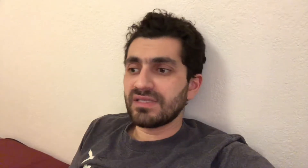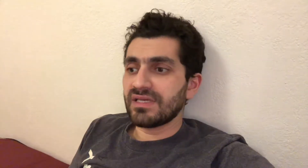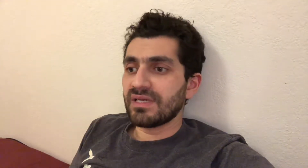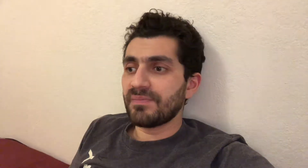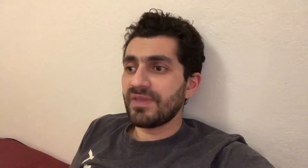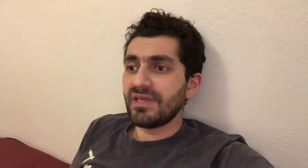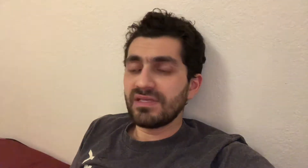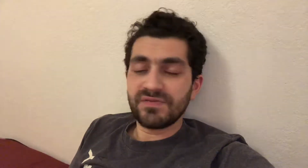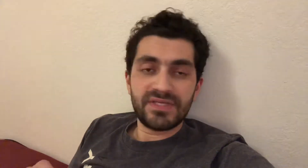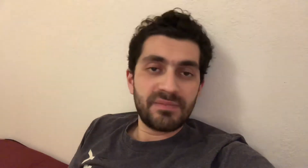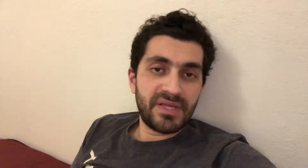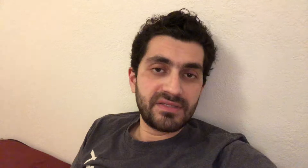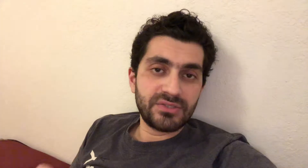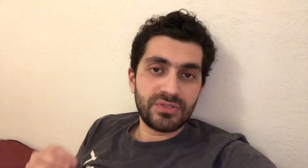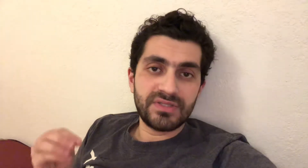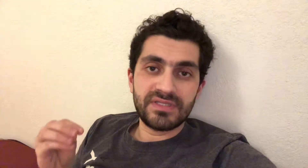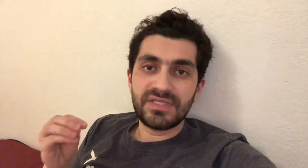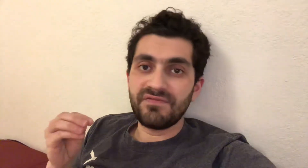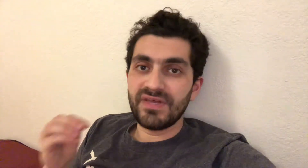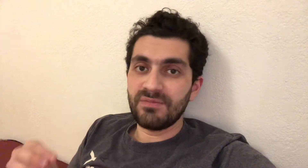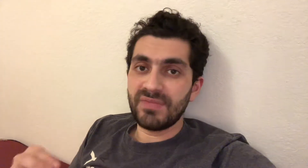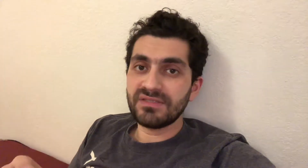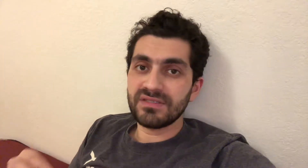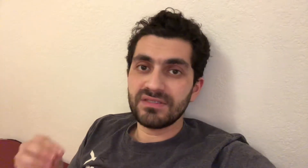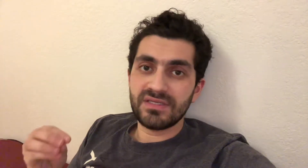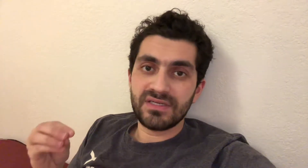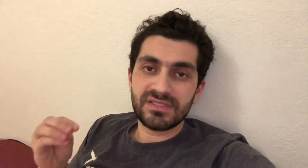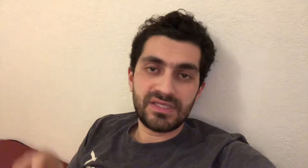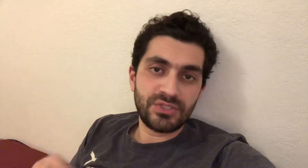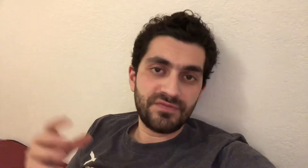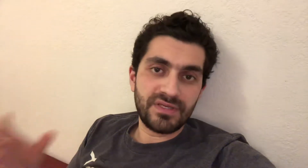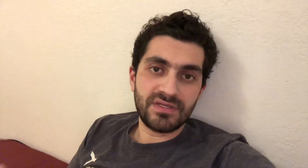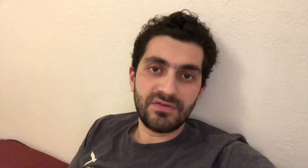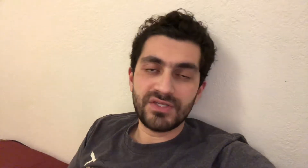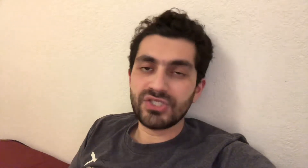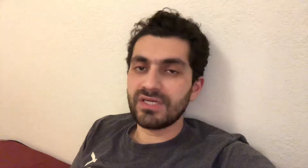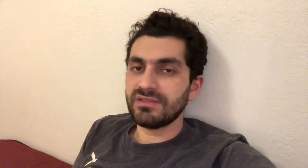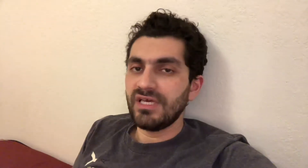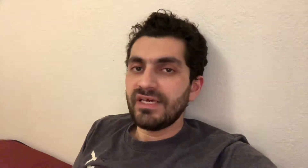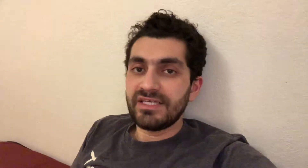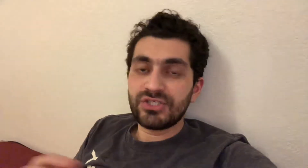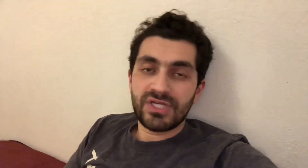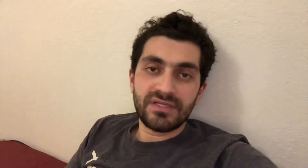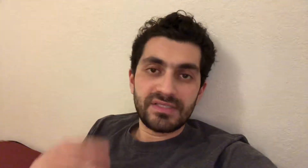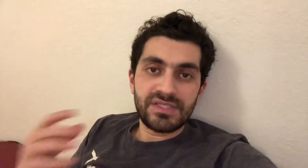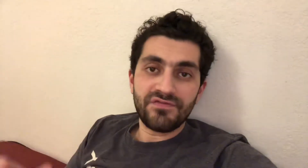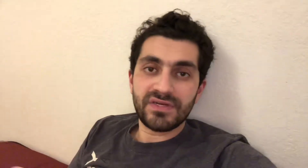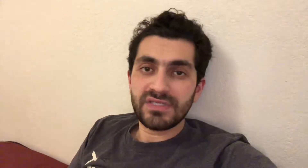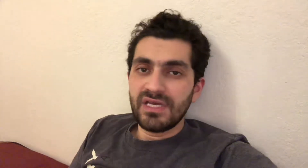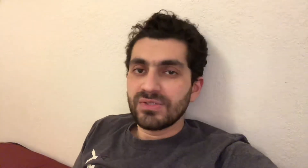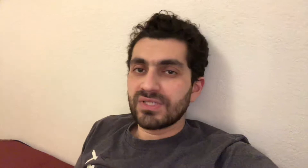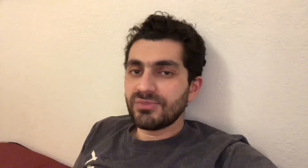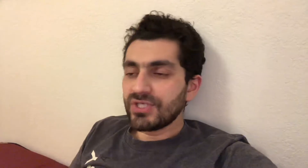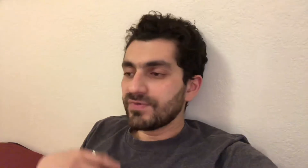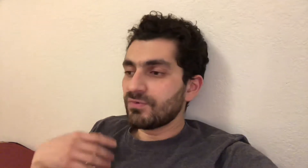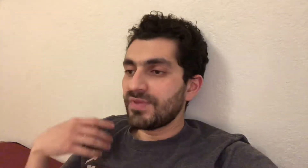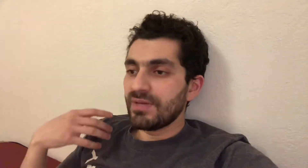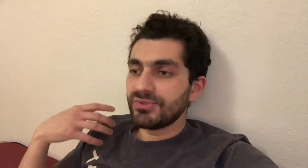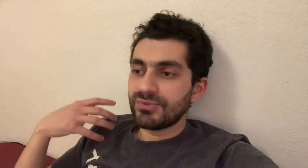it is very dependent on the developmental stage of the child. Each child is different. So some children will be able to